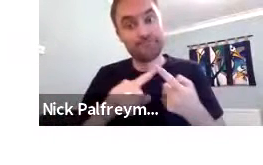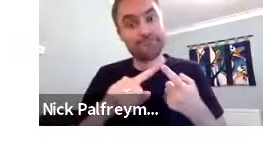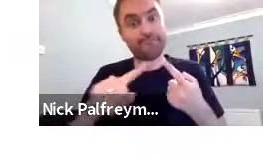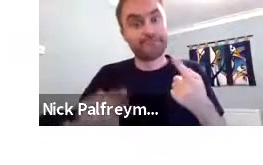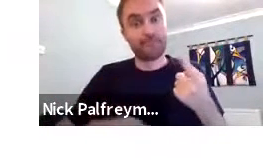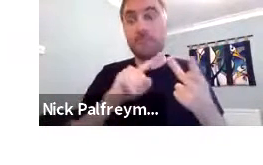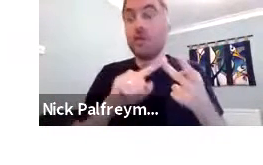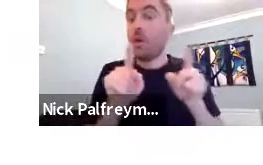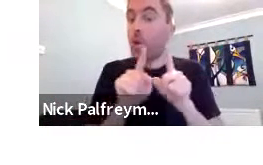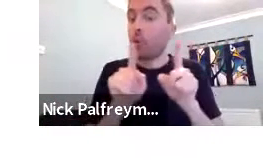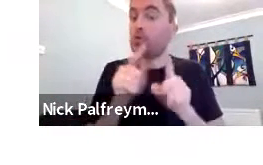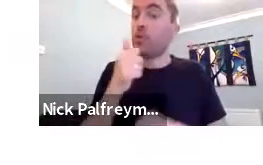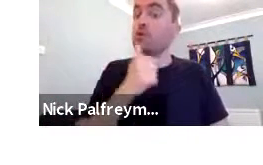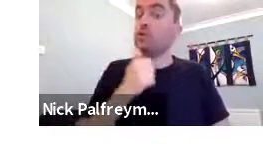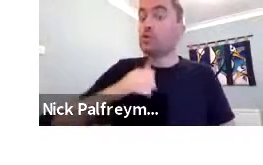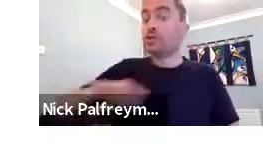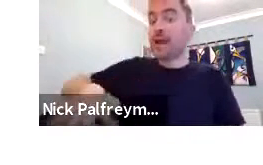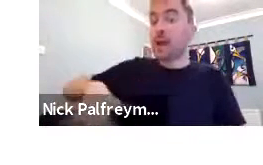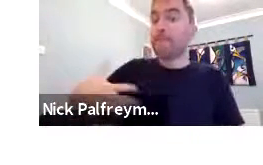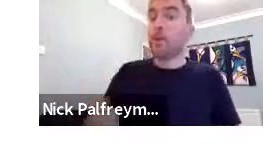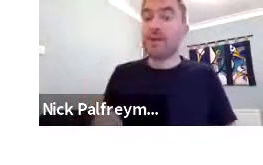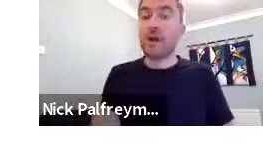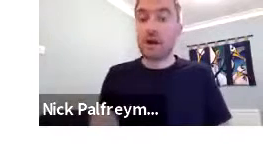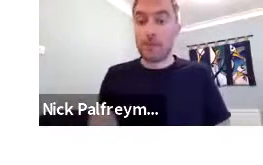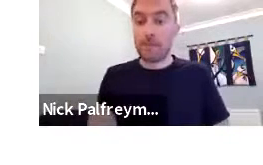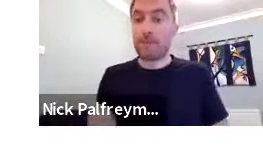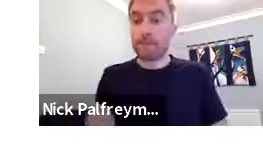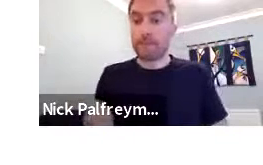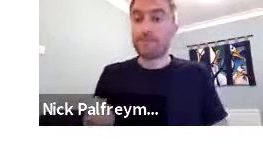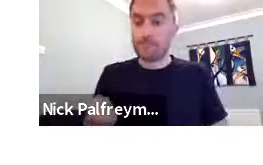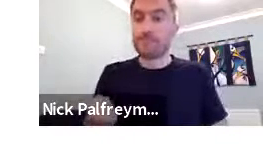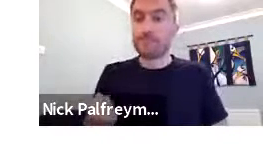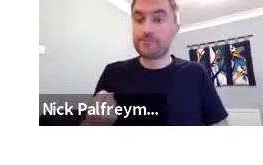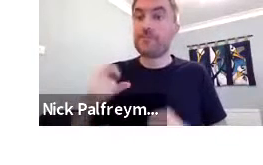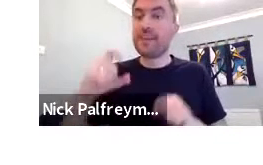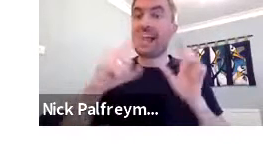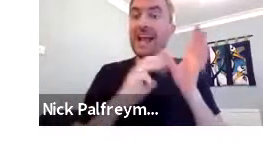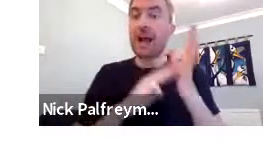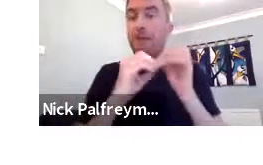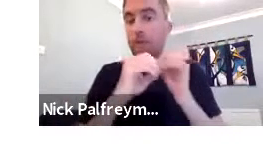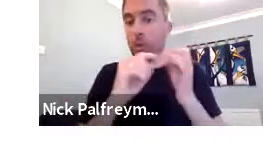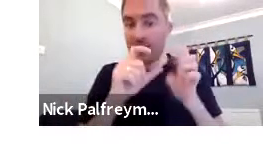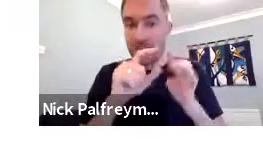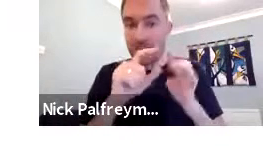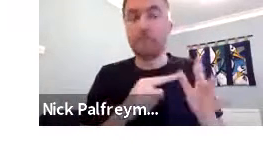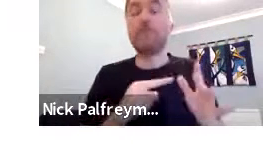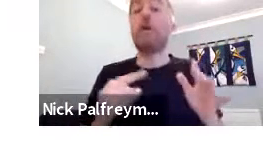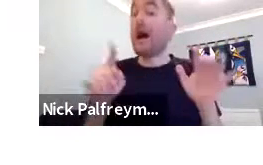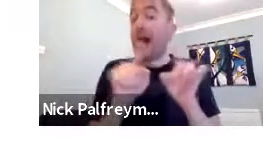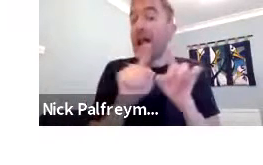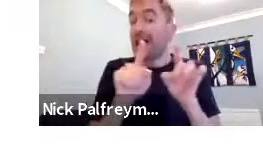and it's from Indian sign language. And it's also used in Cambodia as well.